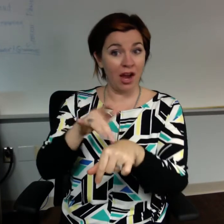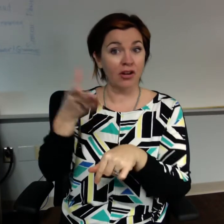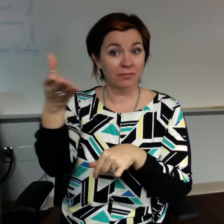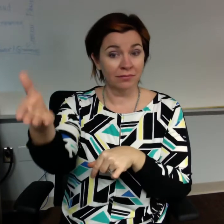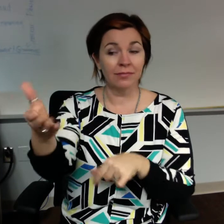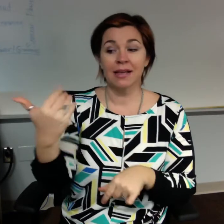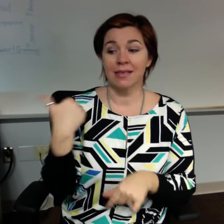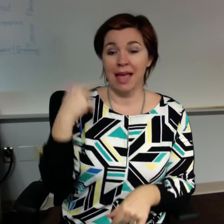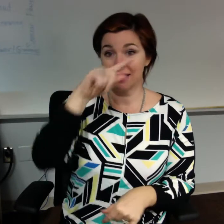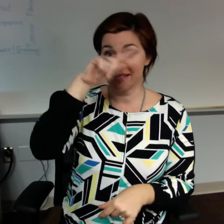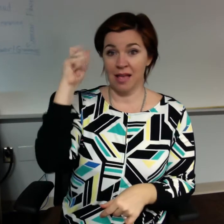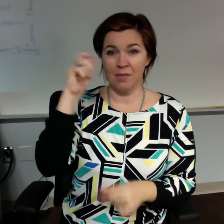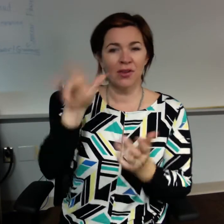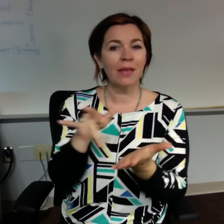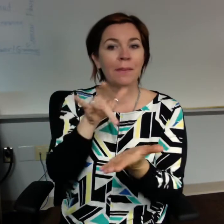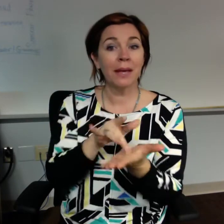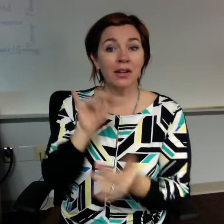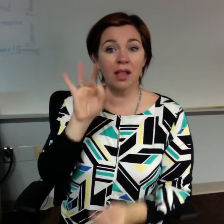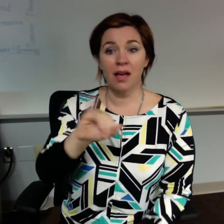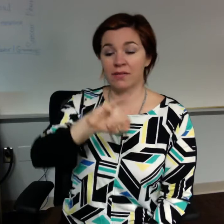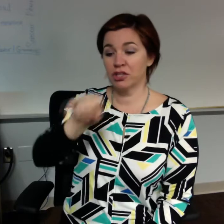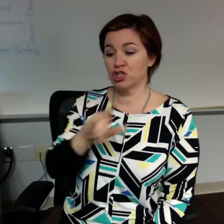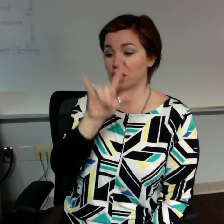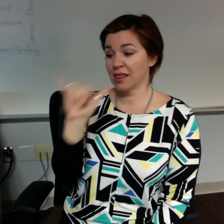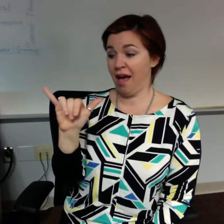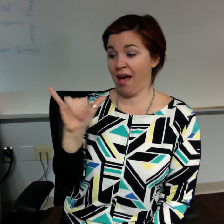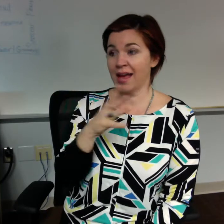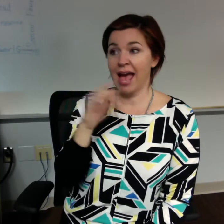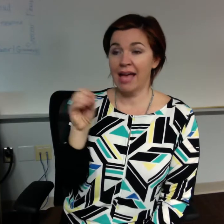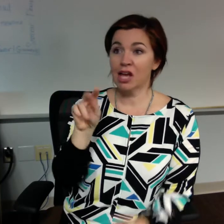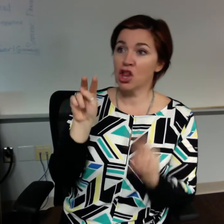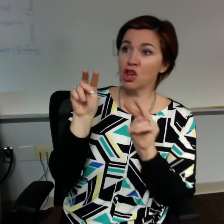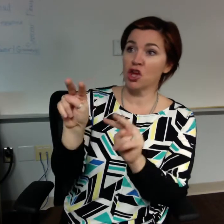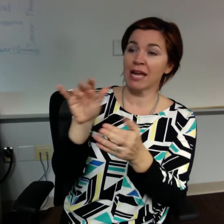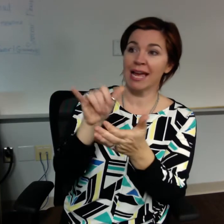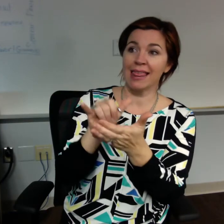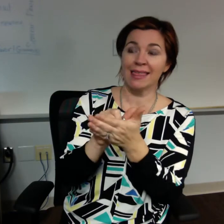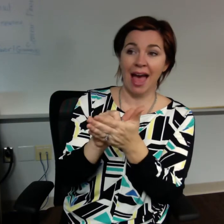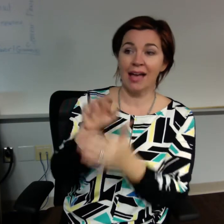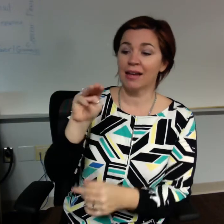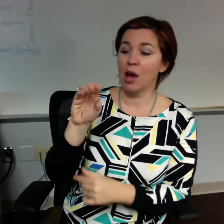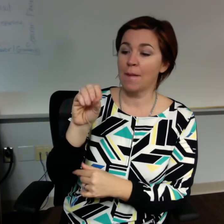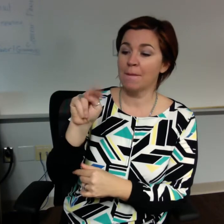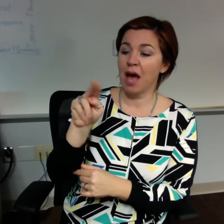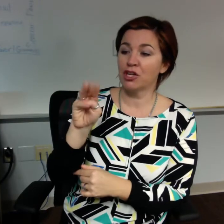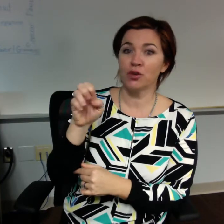And looking at that prodigious monument was quite the